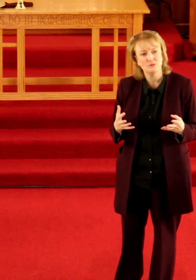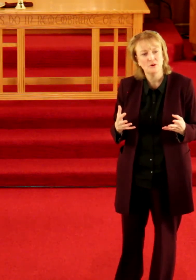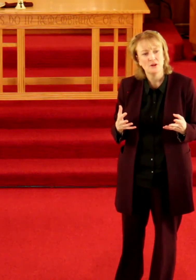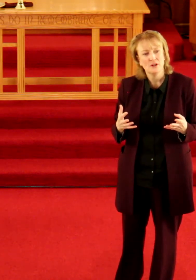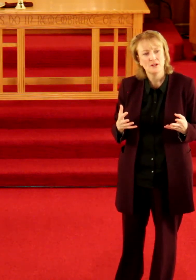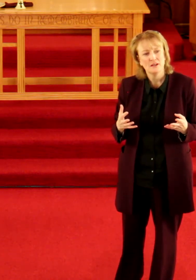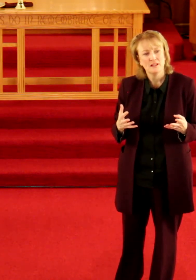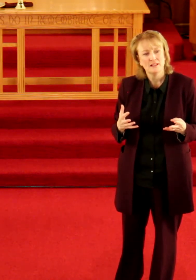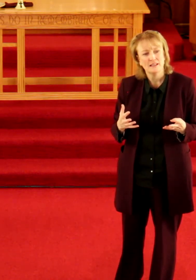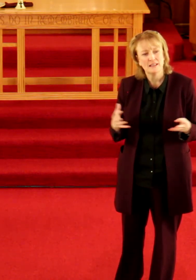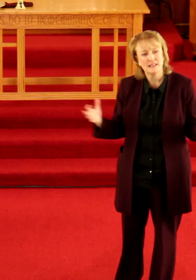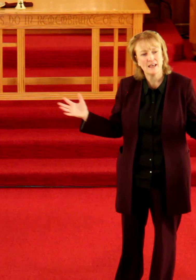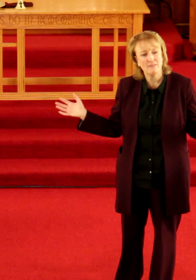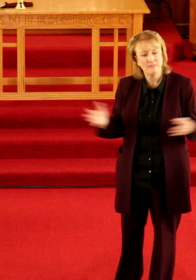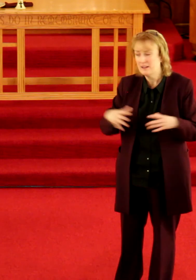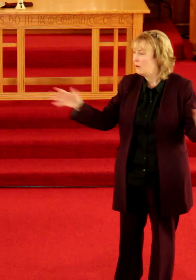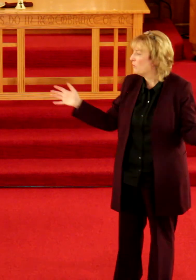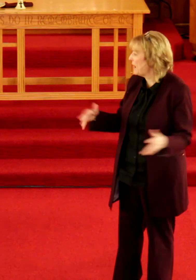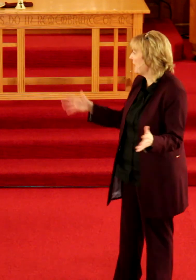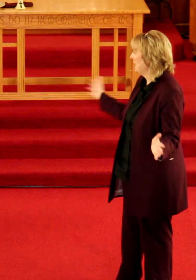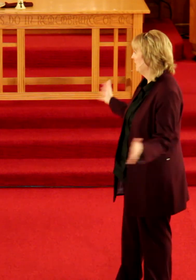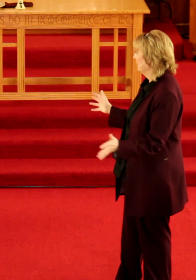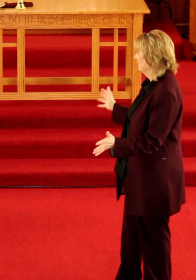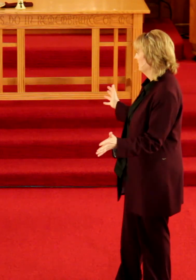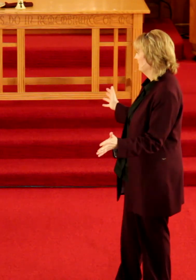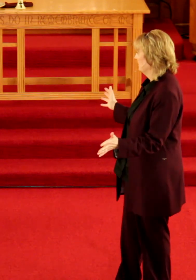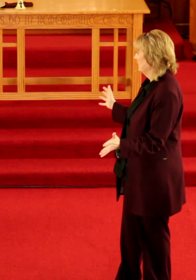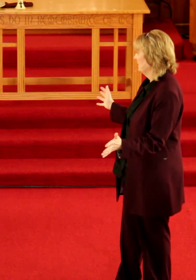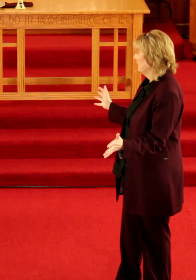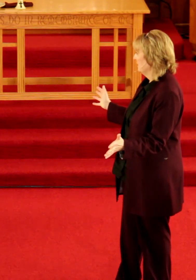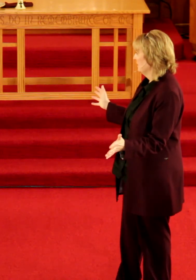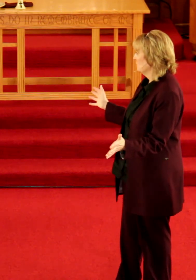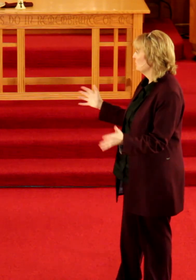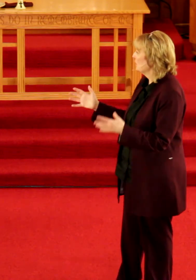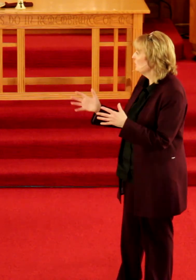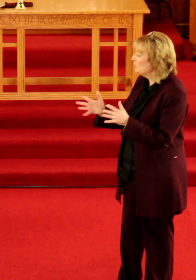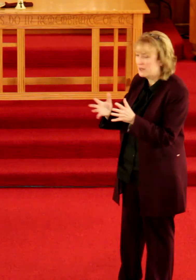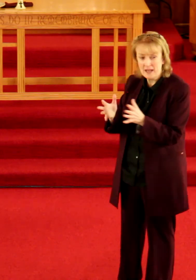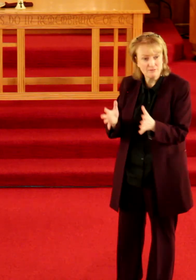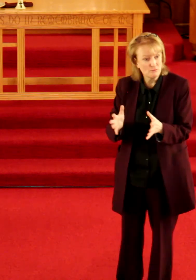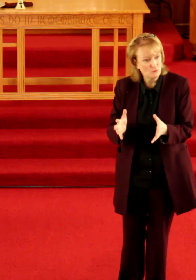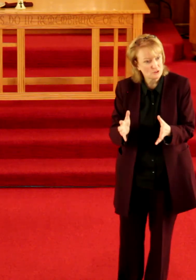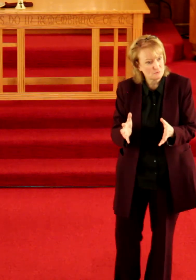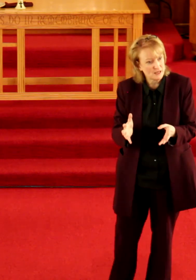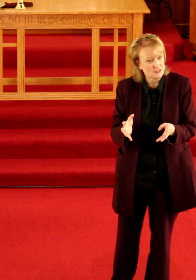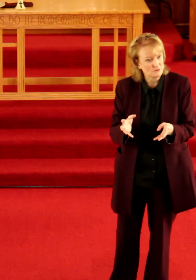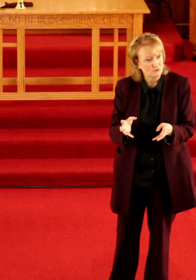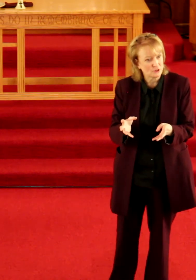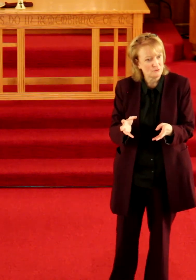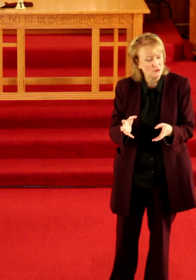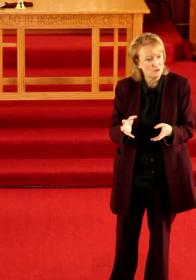present in future